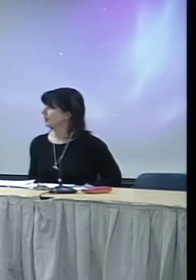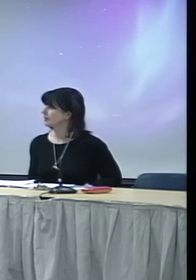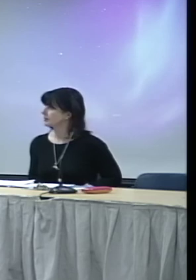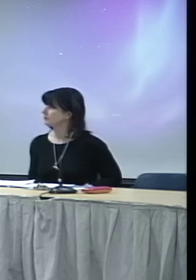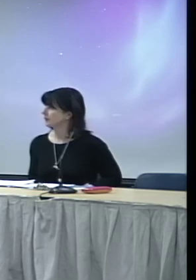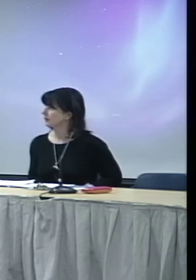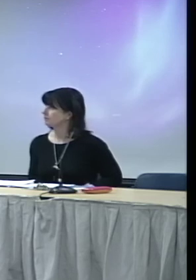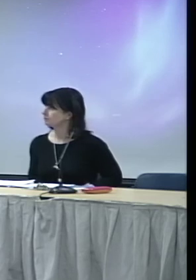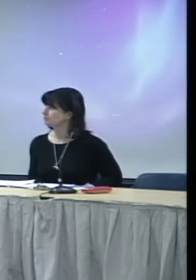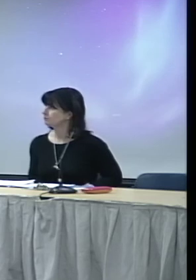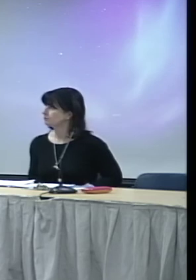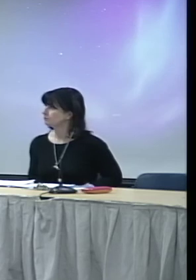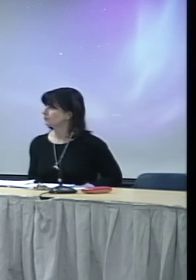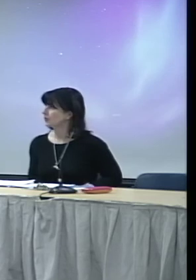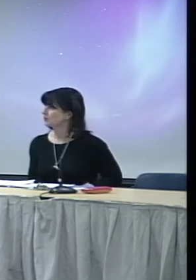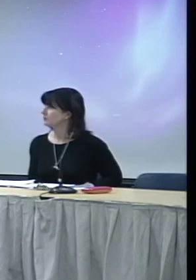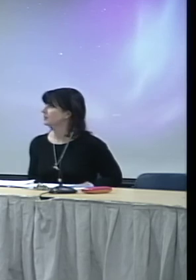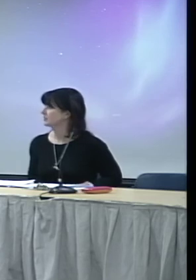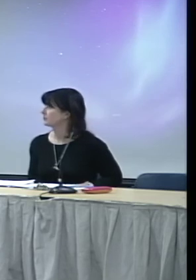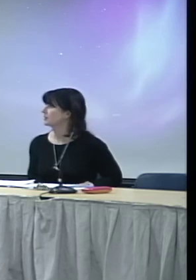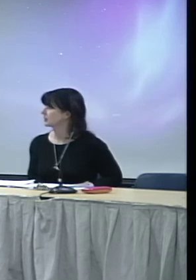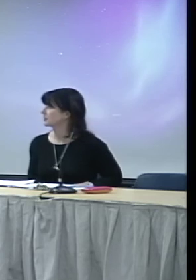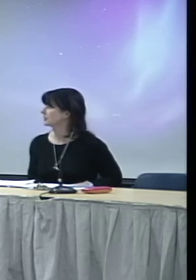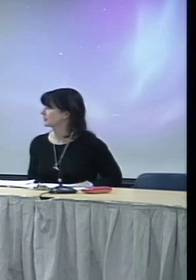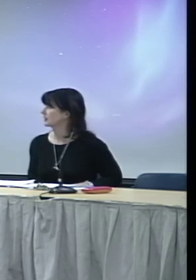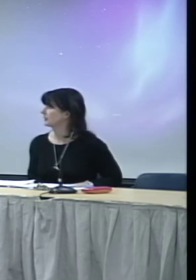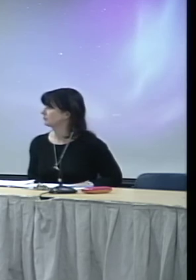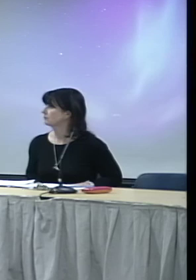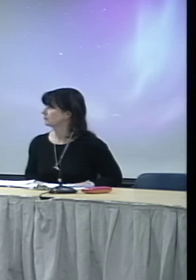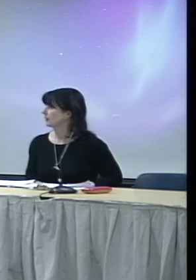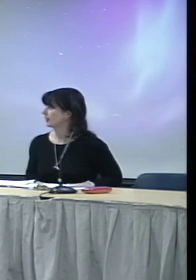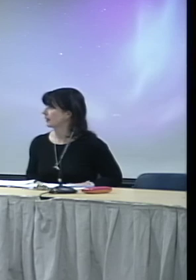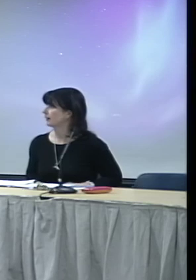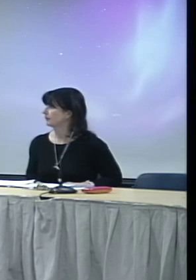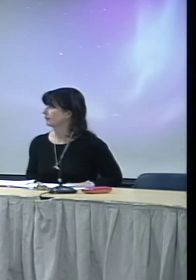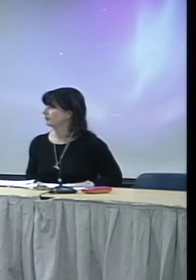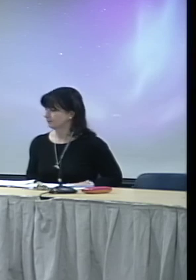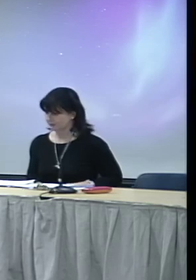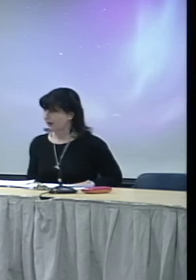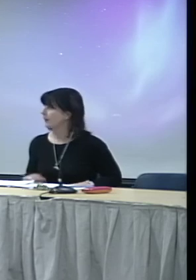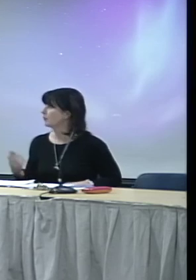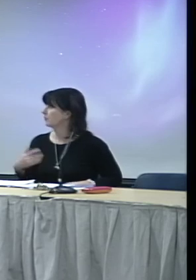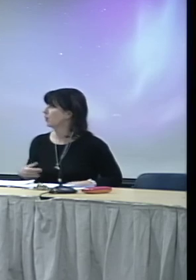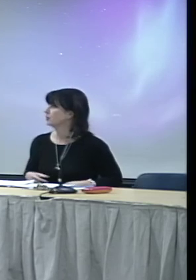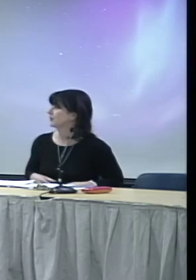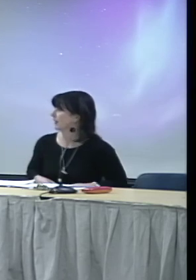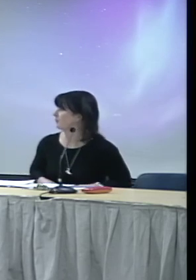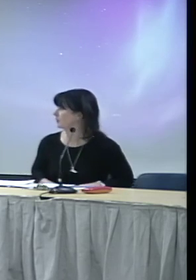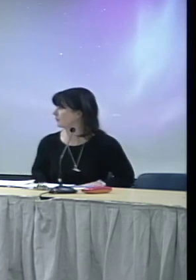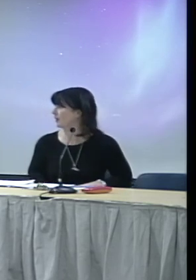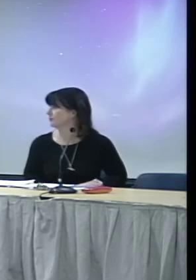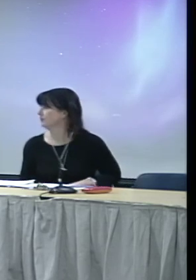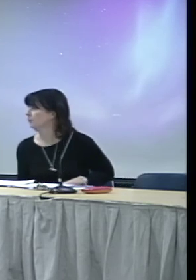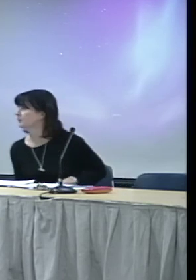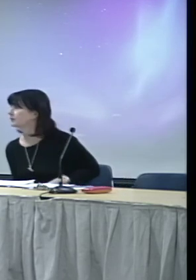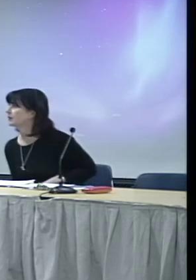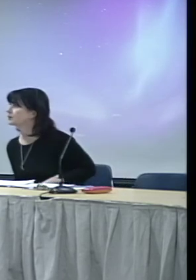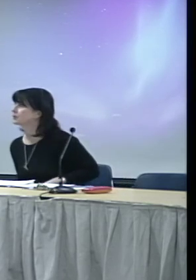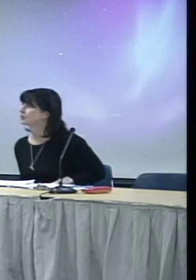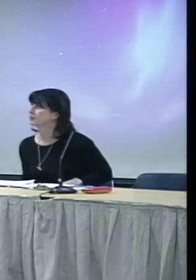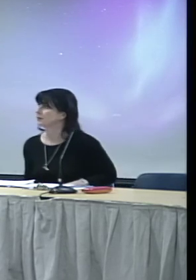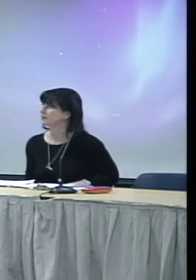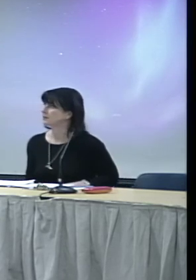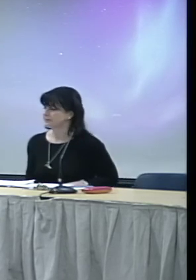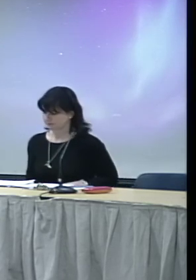address that is- Those can be submitted to the city. Very good. Yeah. Good. And they will be brought to the cable advisory board's